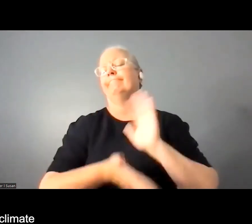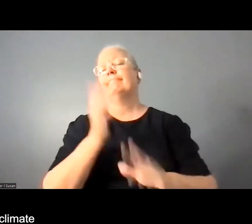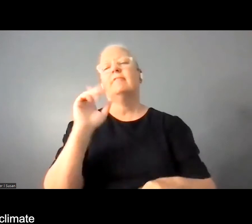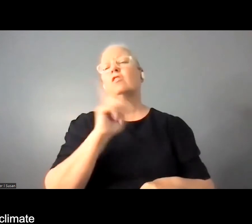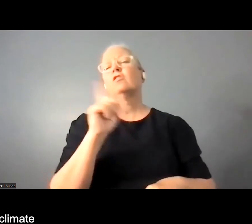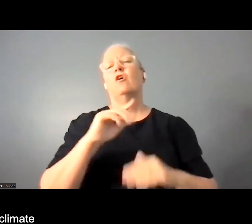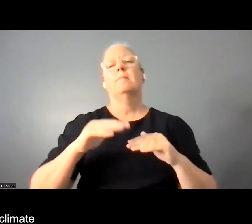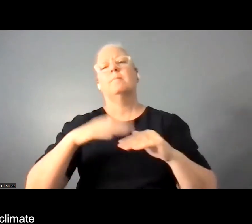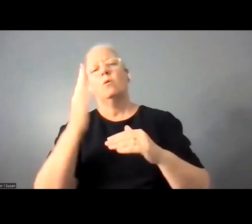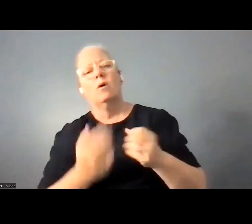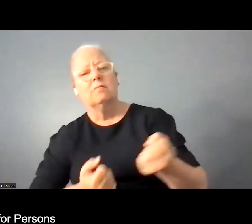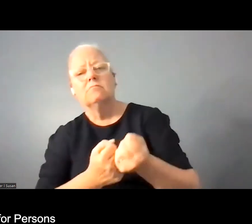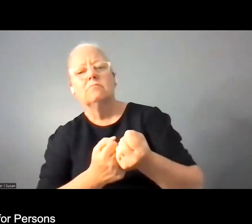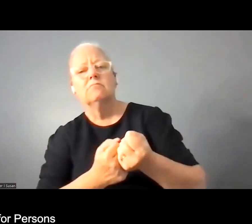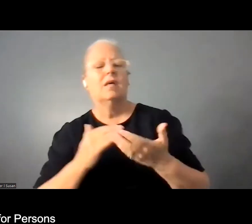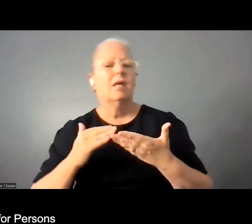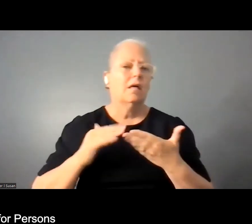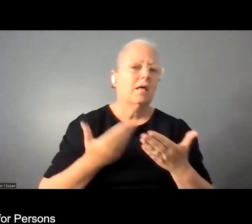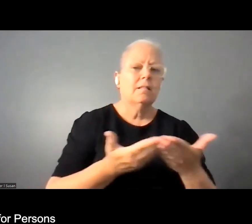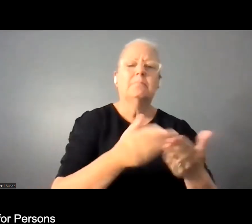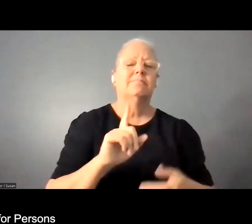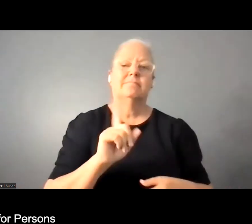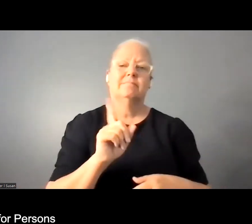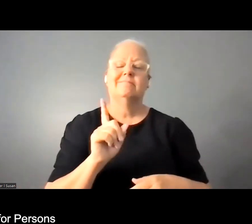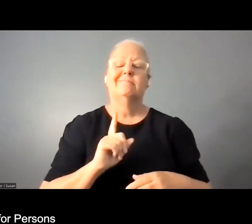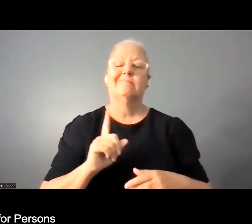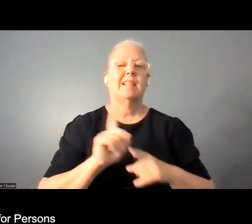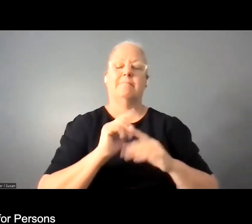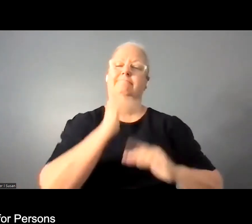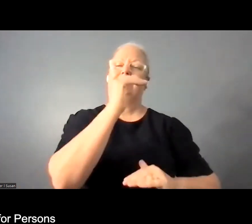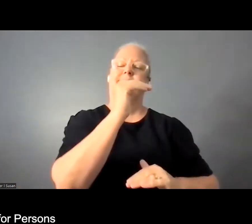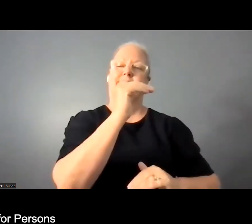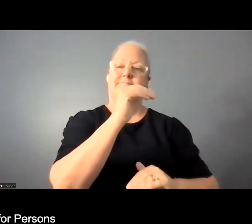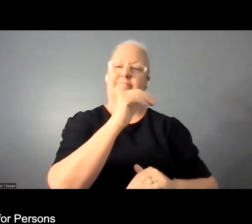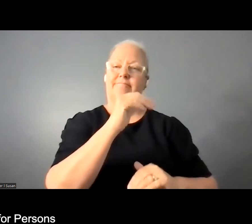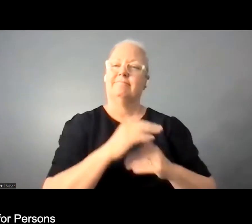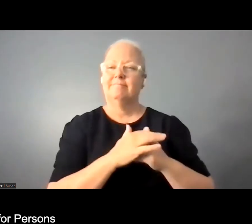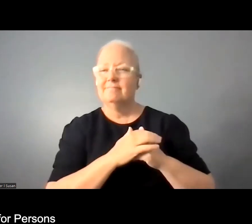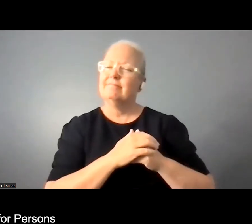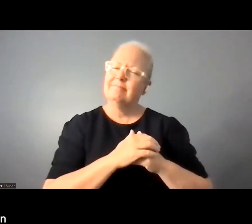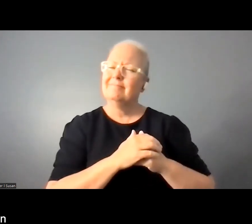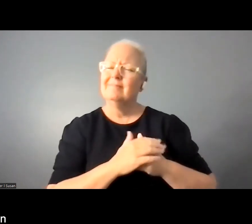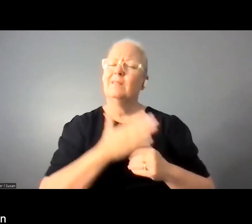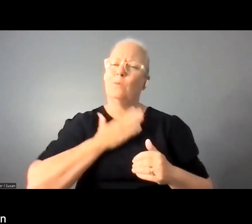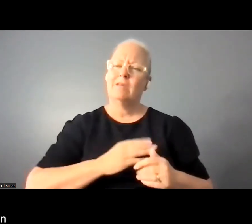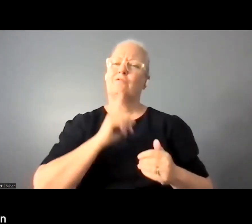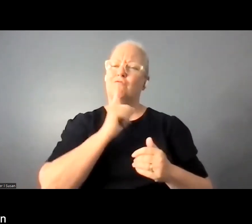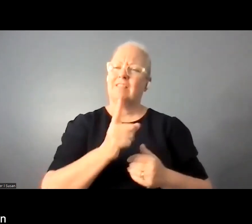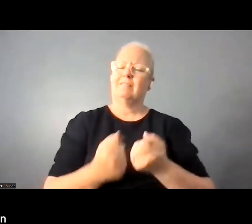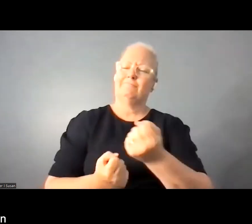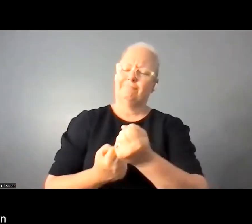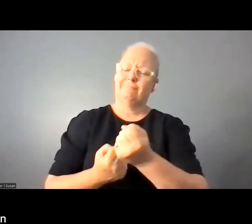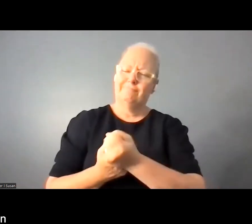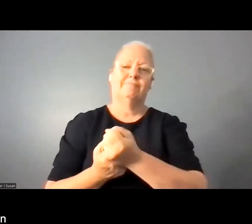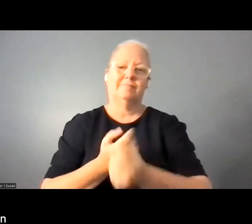climate that's more conducive and more uh realistic for persons with disabilities um one of the other